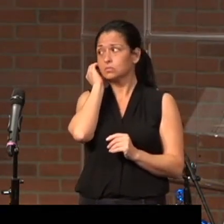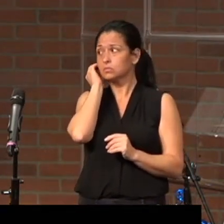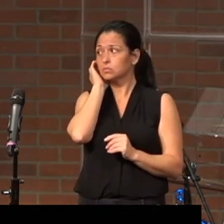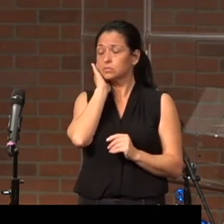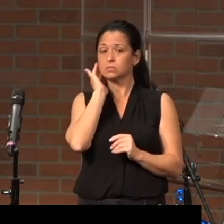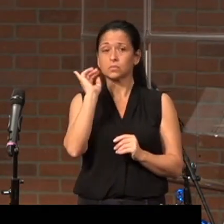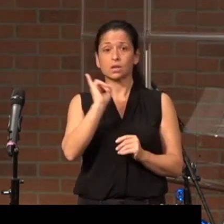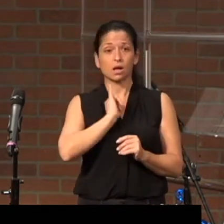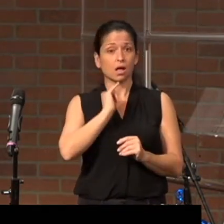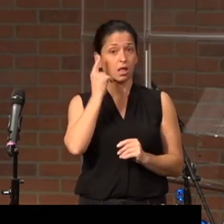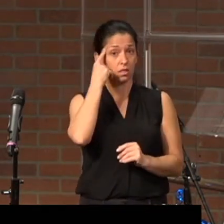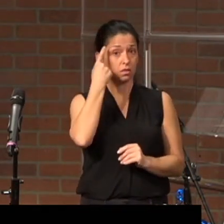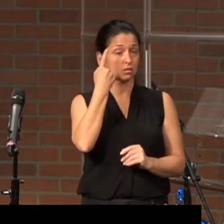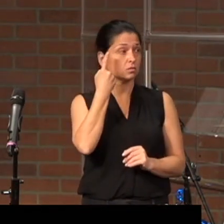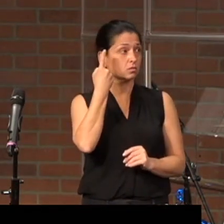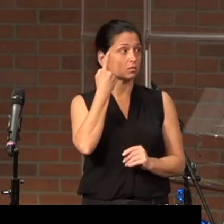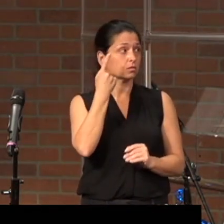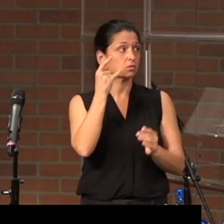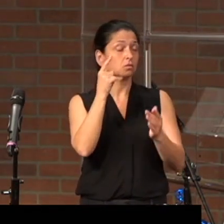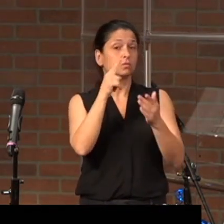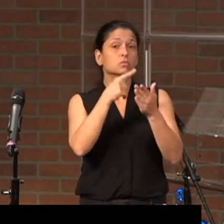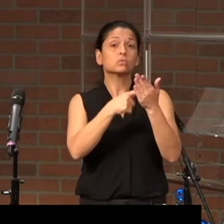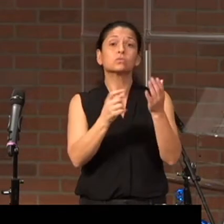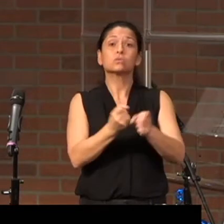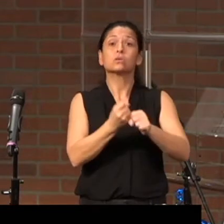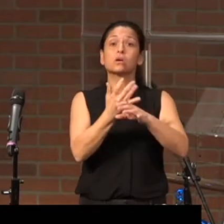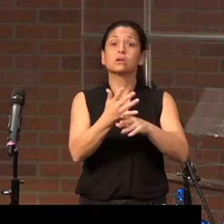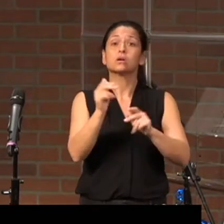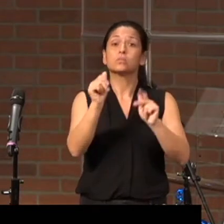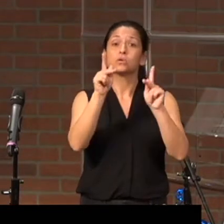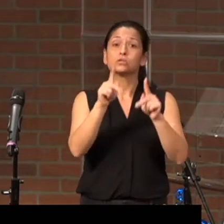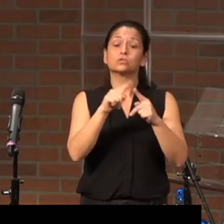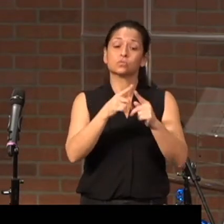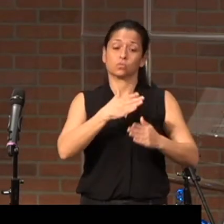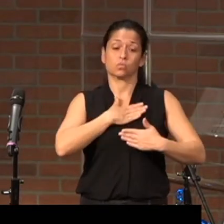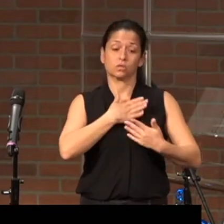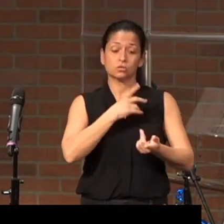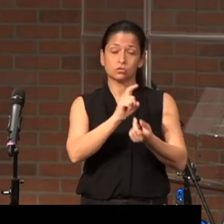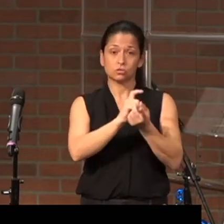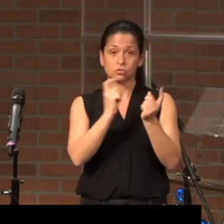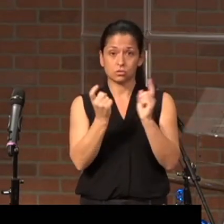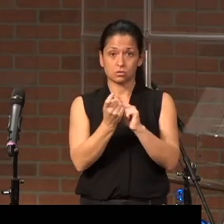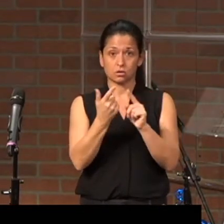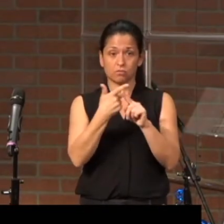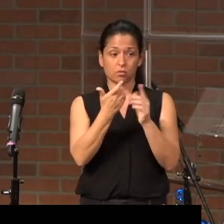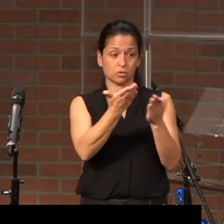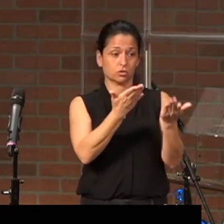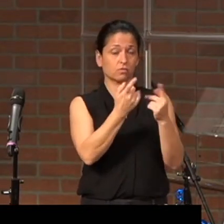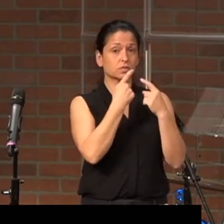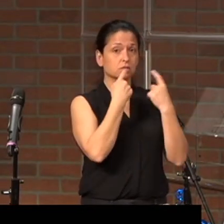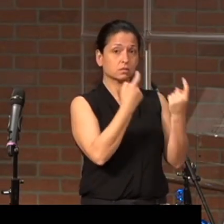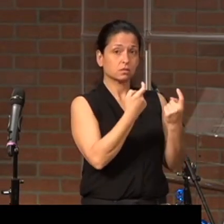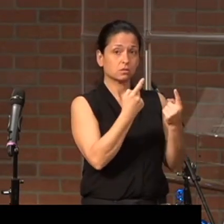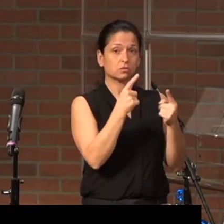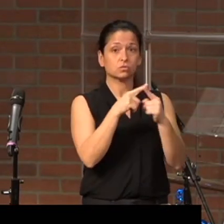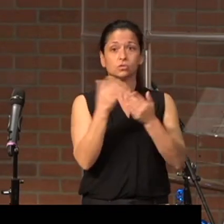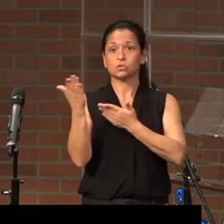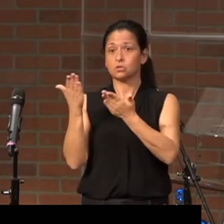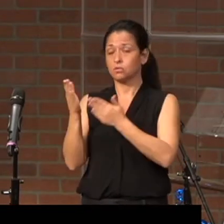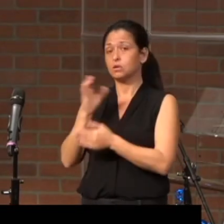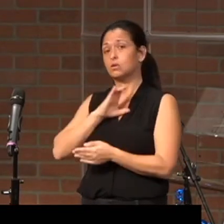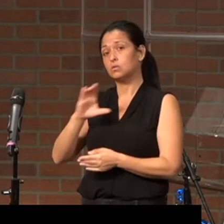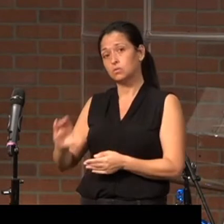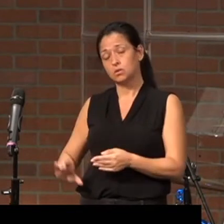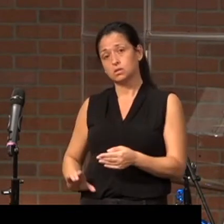I think what would cause a person to willingly shift from serving sin to serving Christ